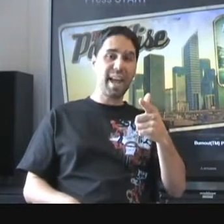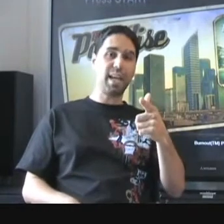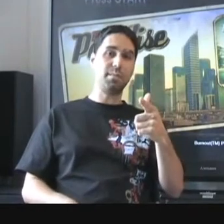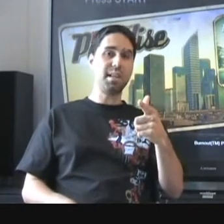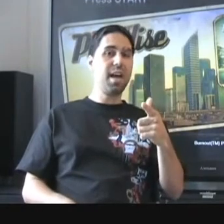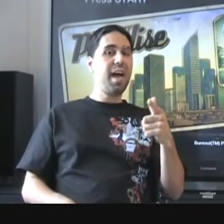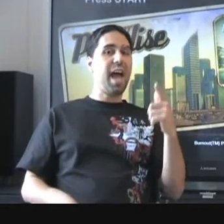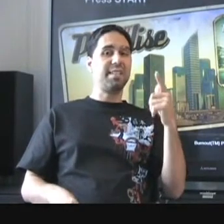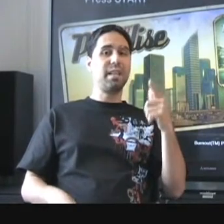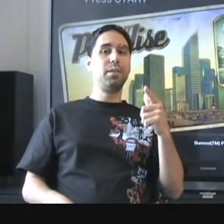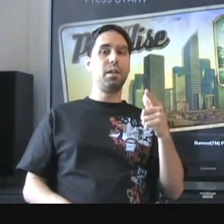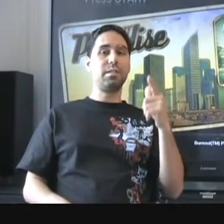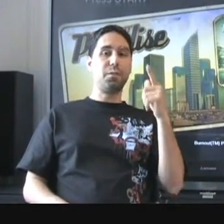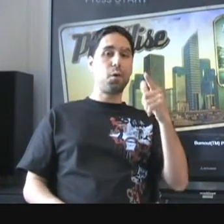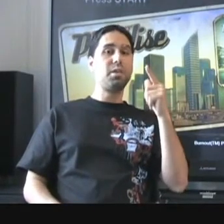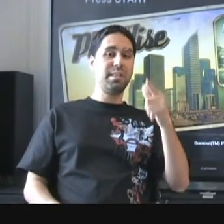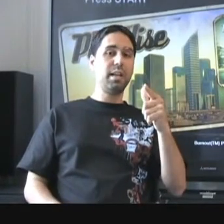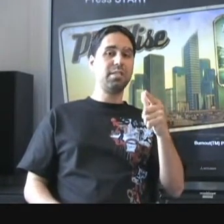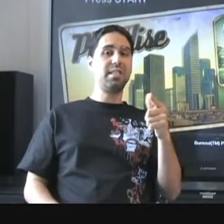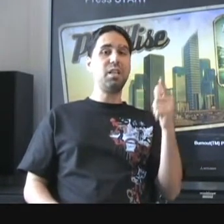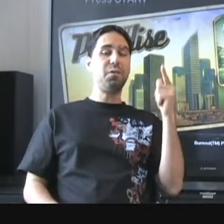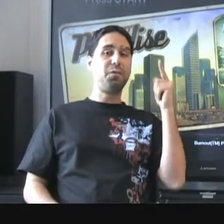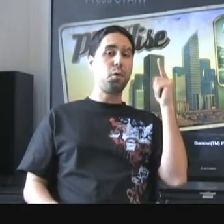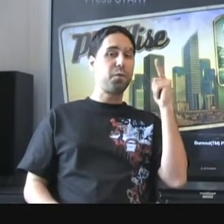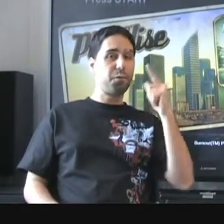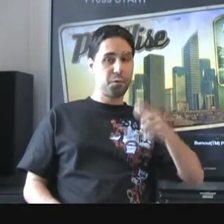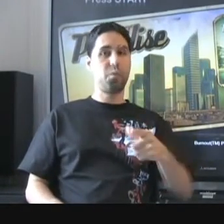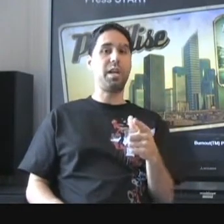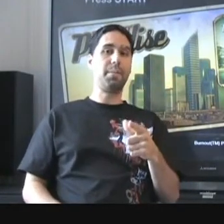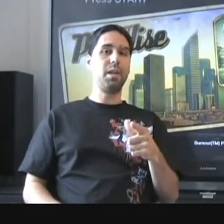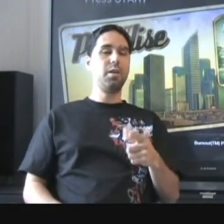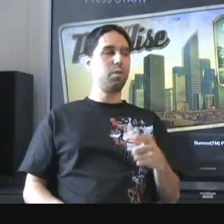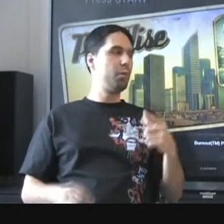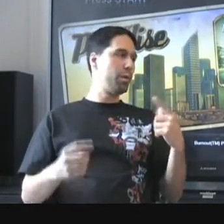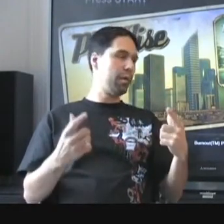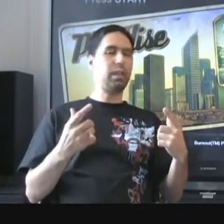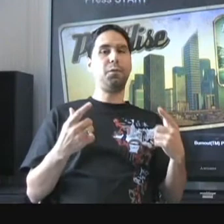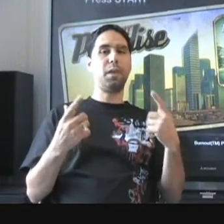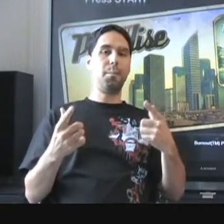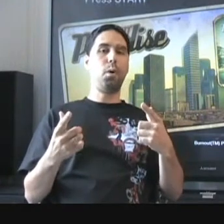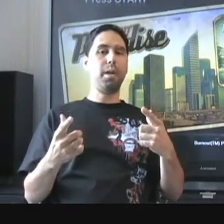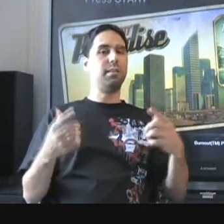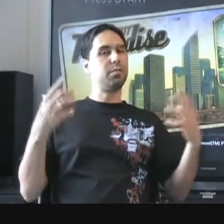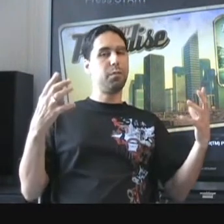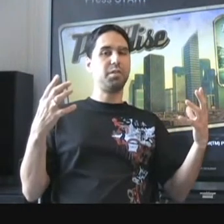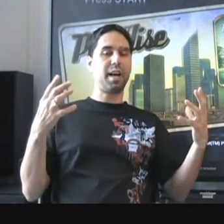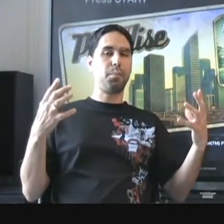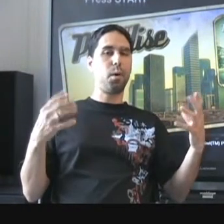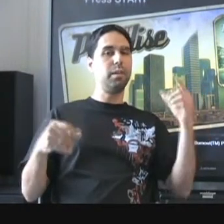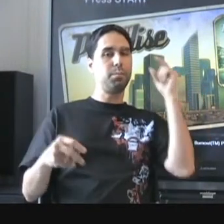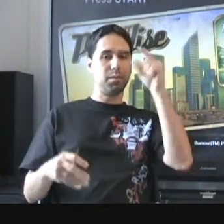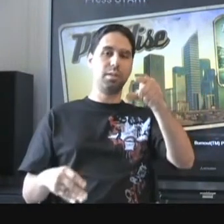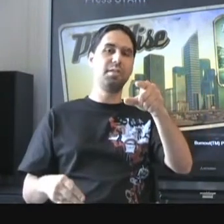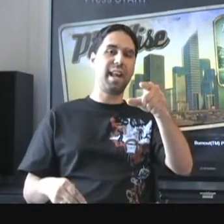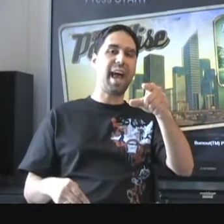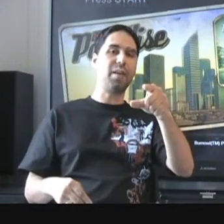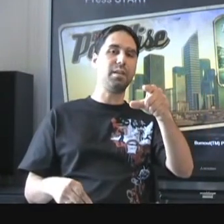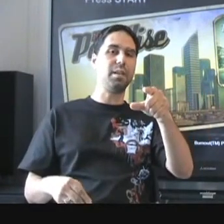Games has given us the first DLC for free. So if you're one the lucky few that bought it, this review is kind of pointless, but to those that haven't,